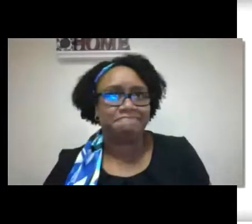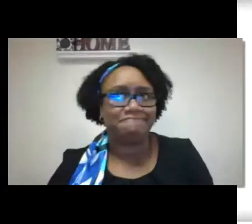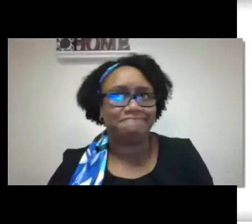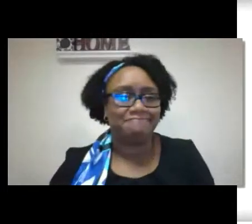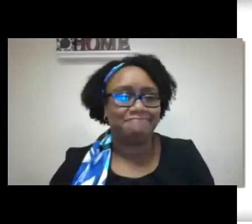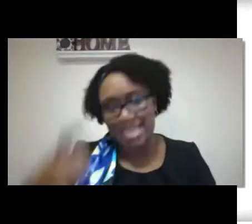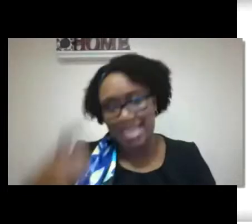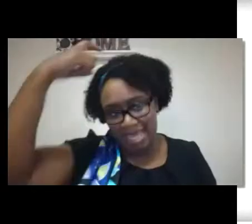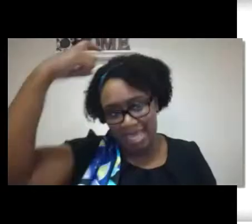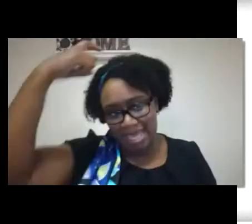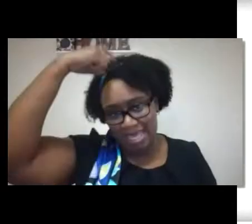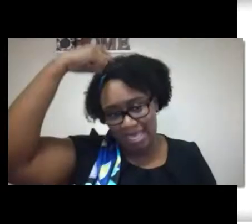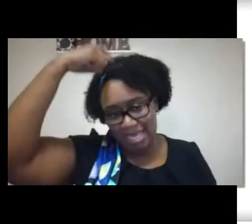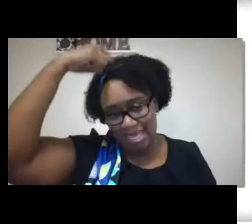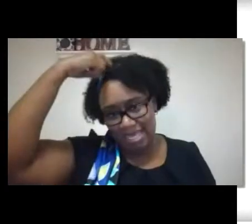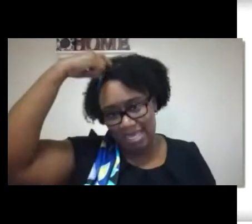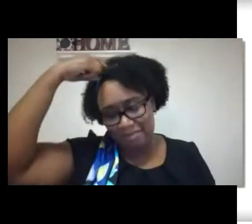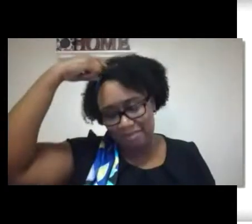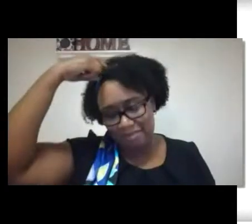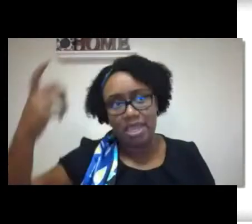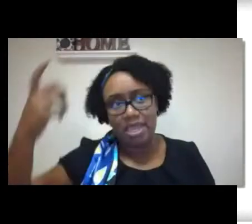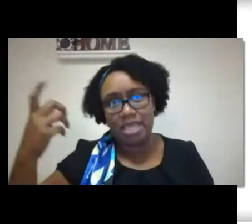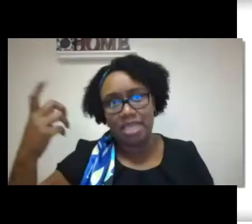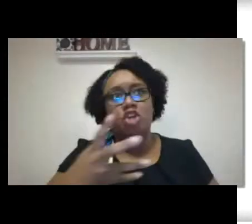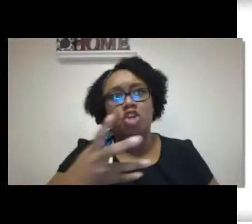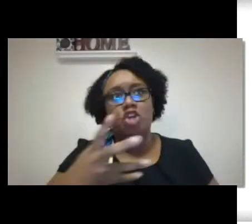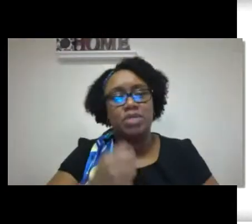senses, which we know is not the case.